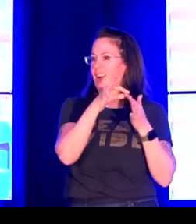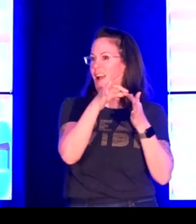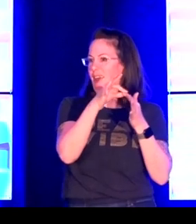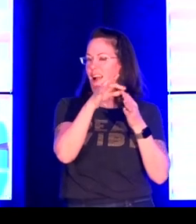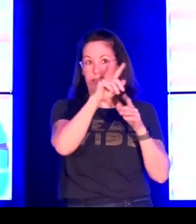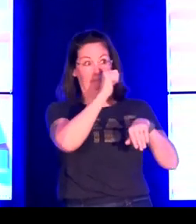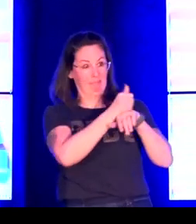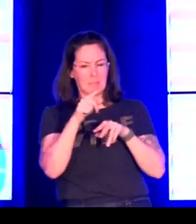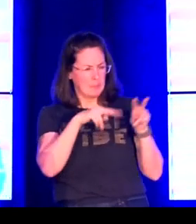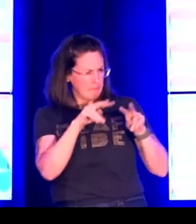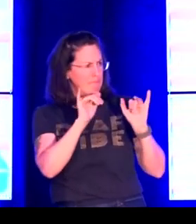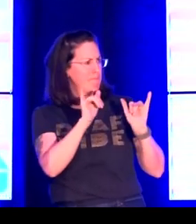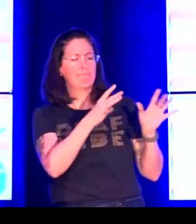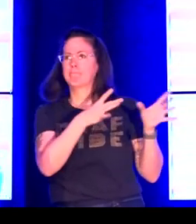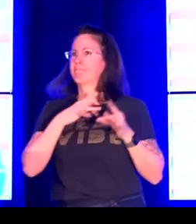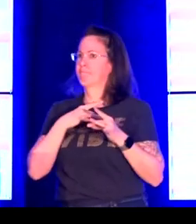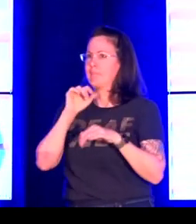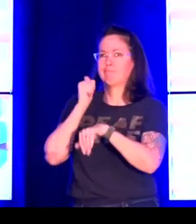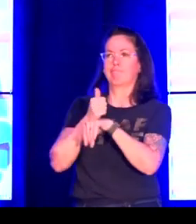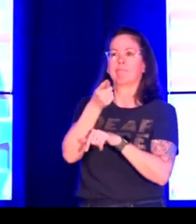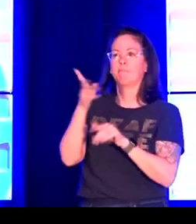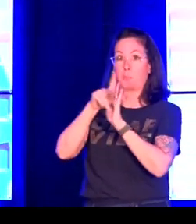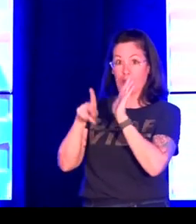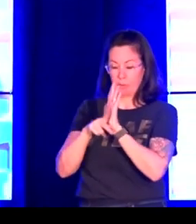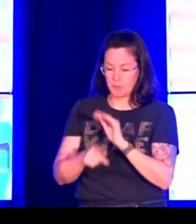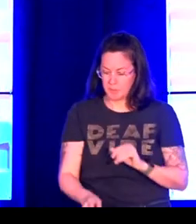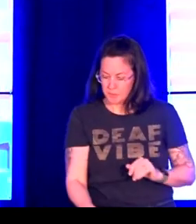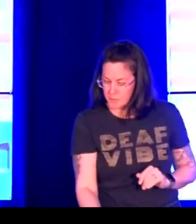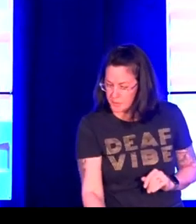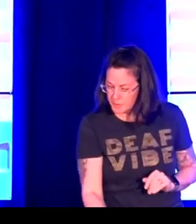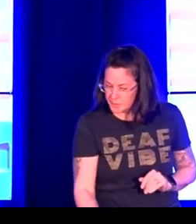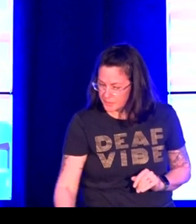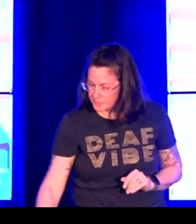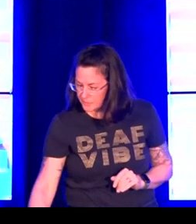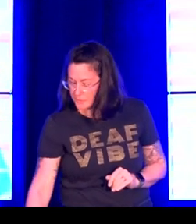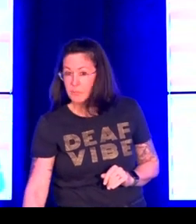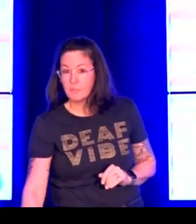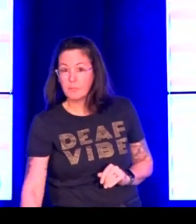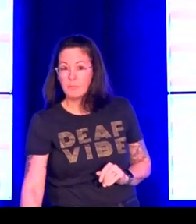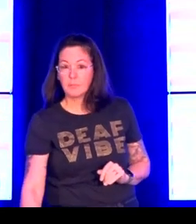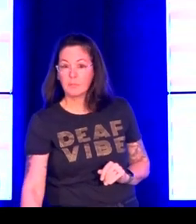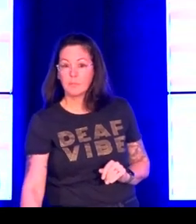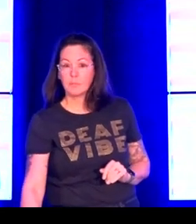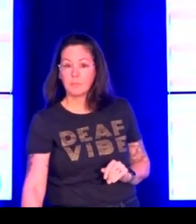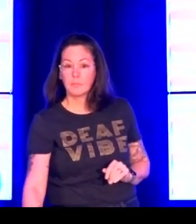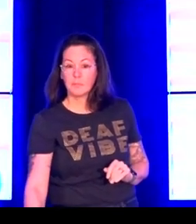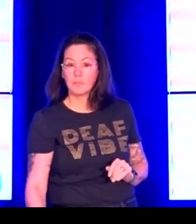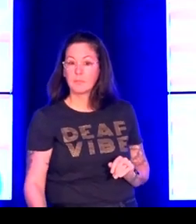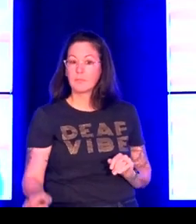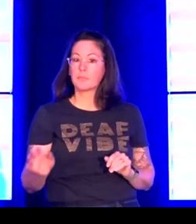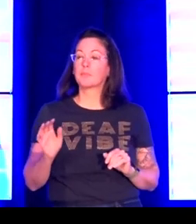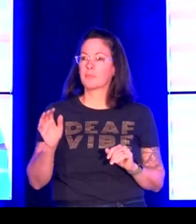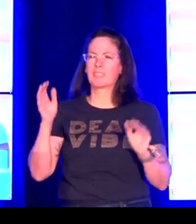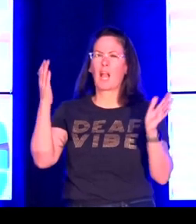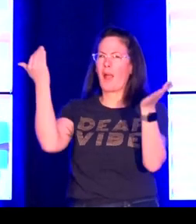drew a great deal from guidelines that exist for working with indigenous populations and created a number of principles for